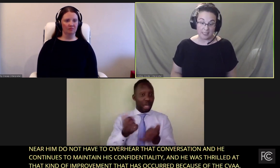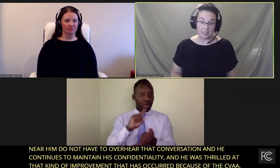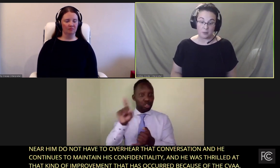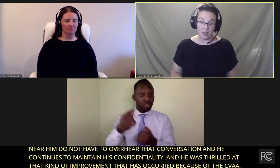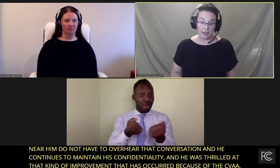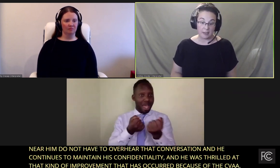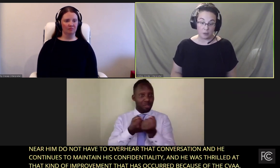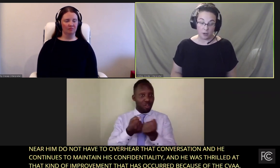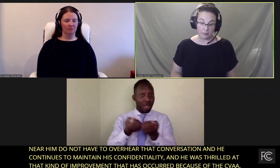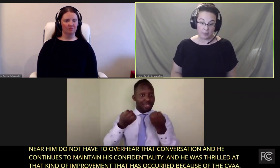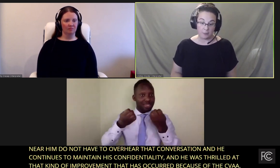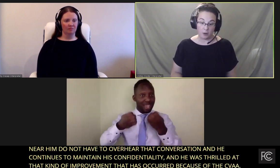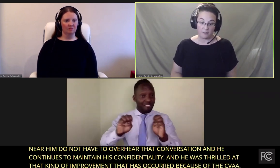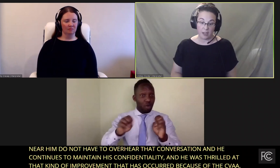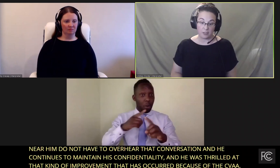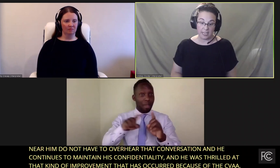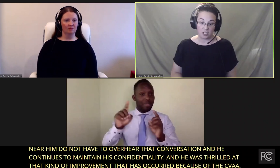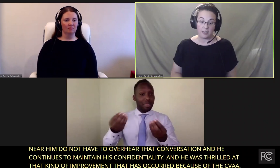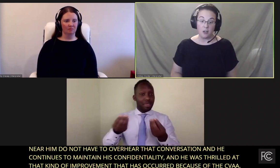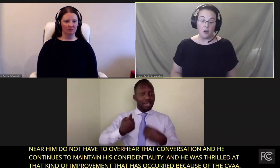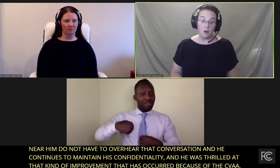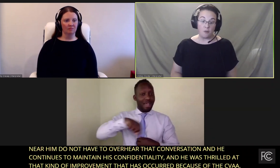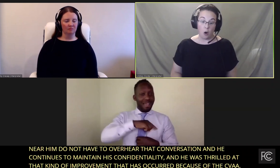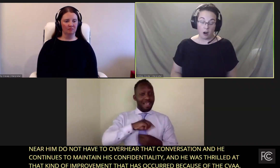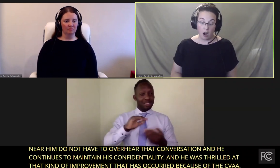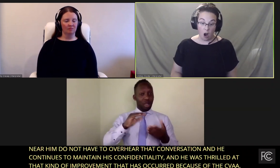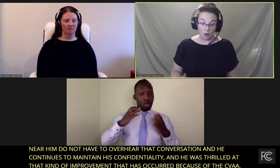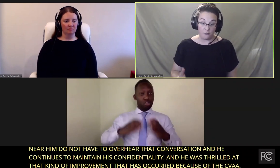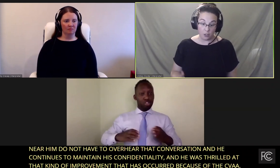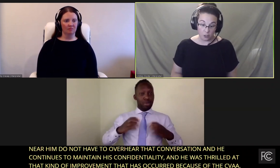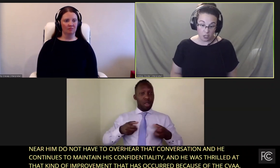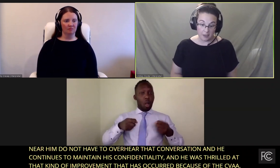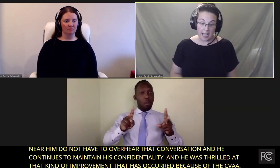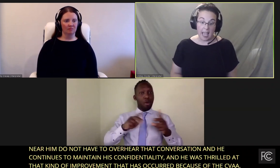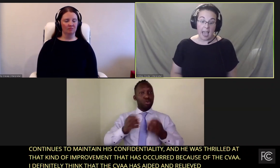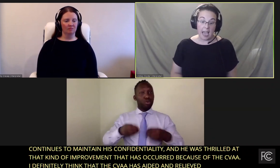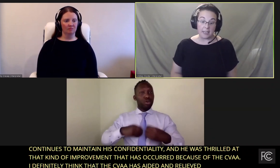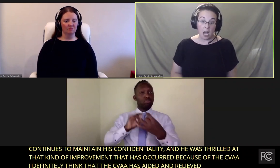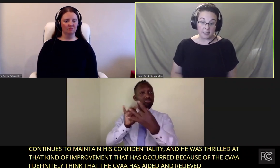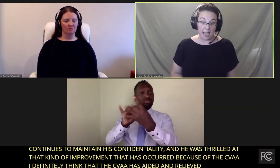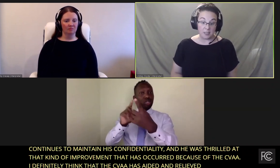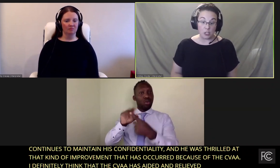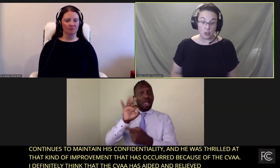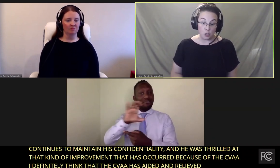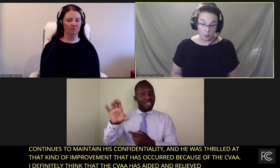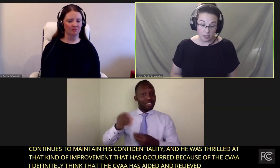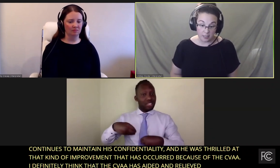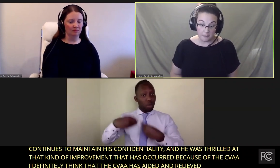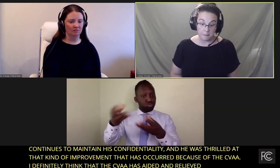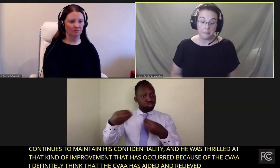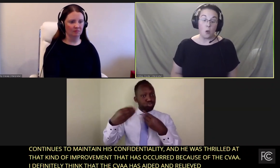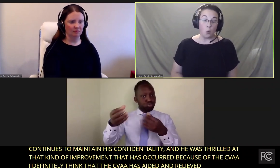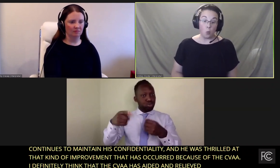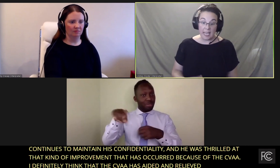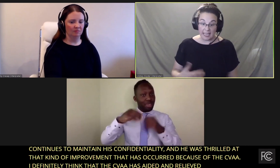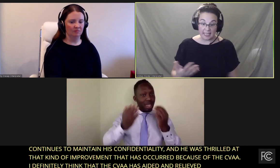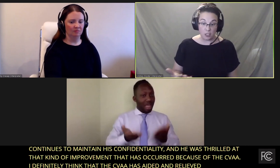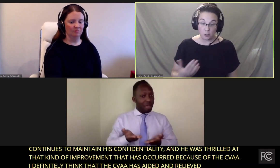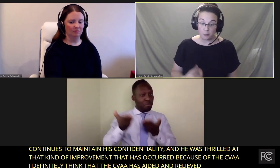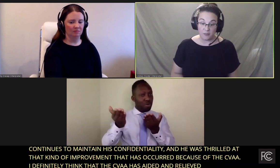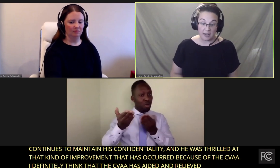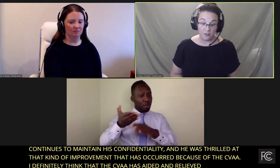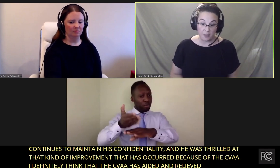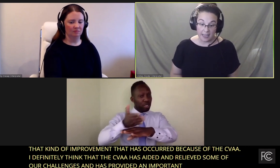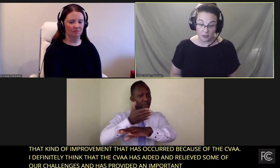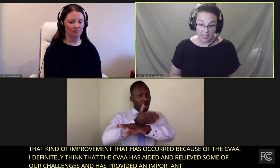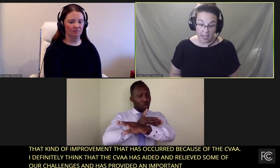challenges and has provided an incredibly important foundation for our future and us as consumers. We can